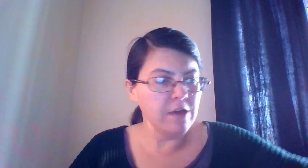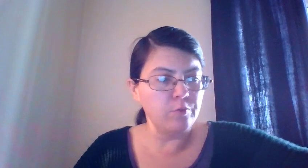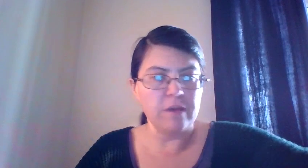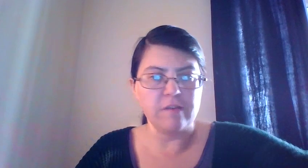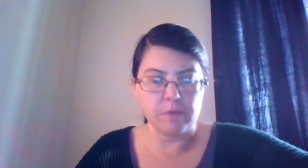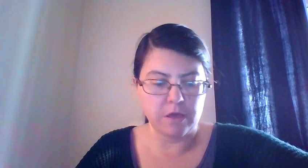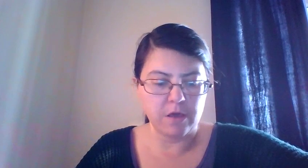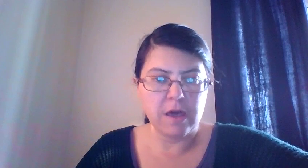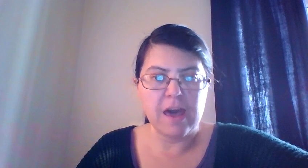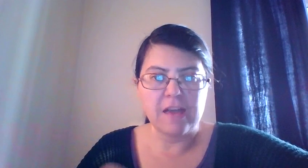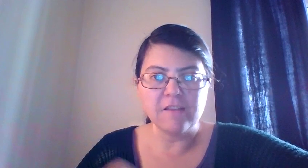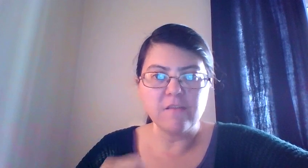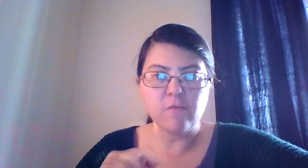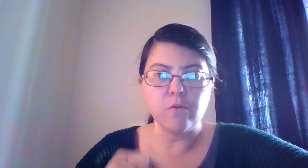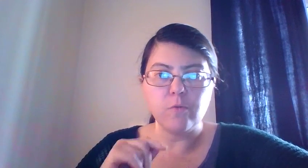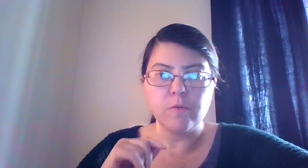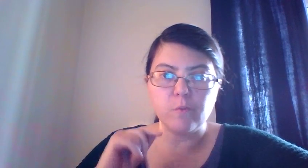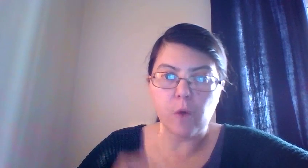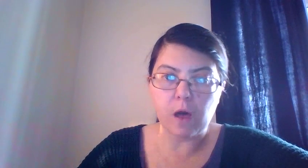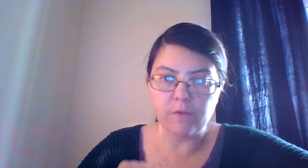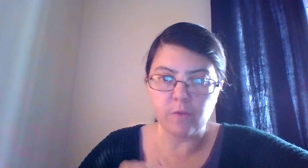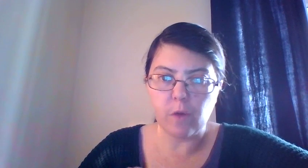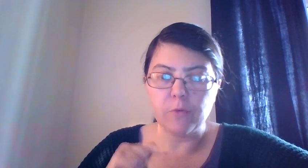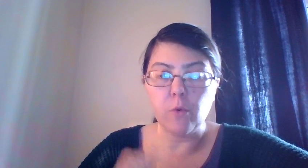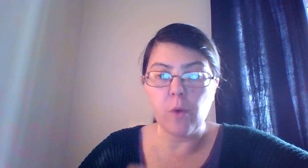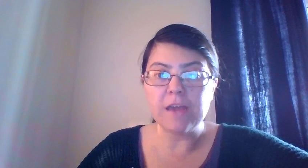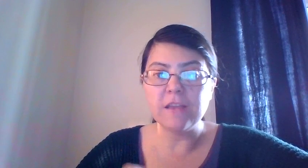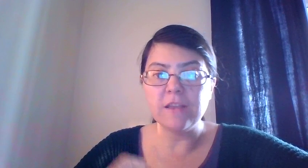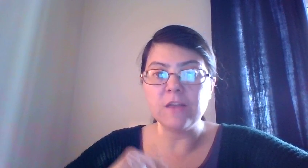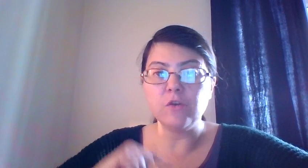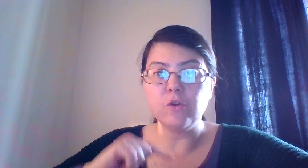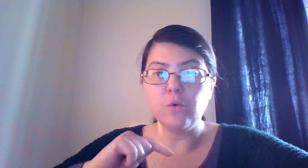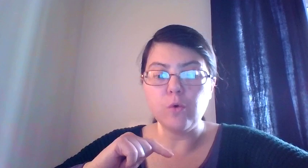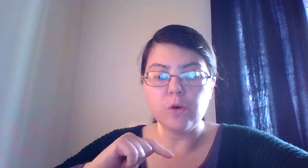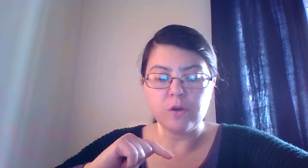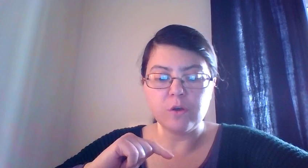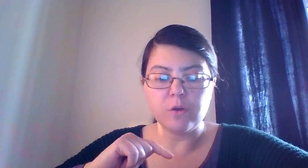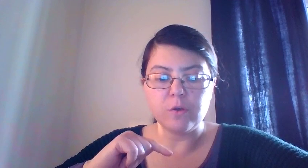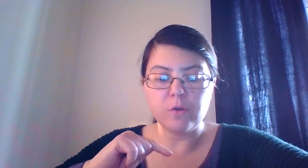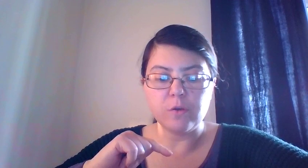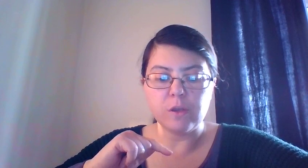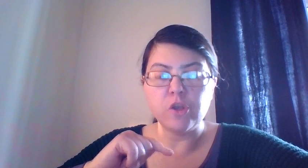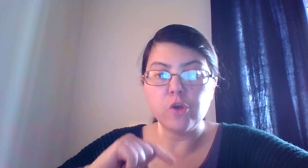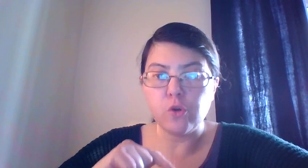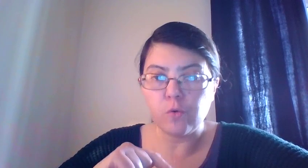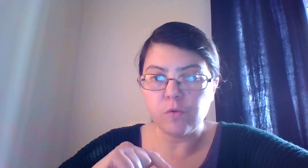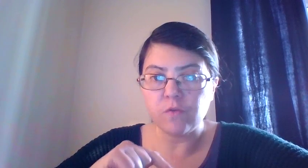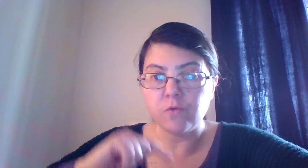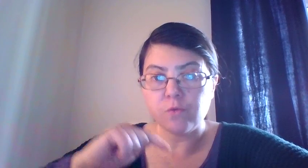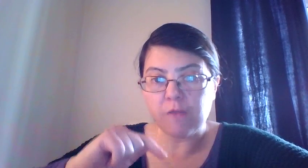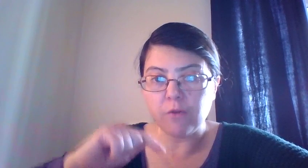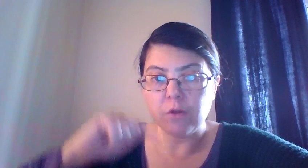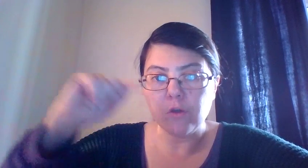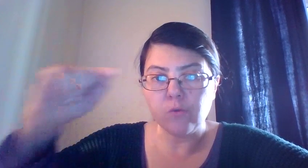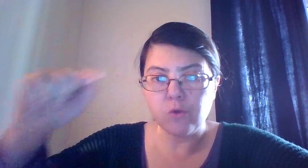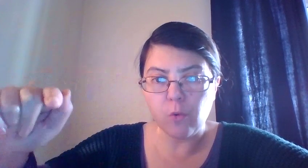to place B. And this is going to disrupt the way that you, that you use to travel to your